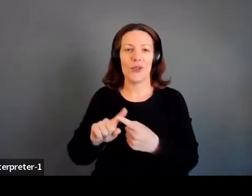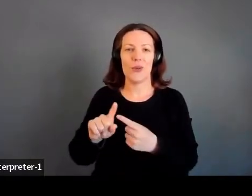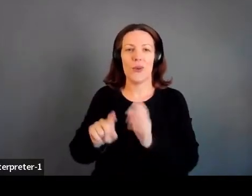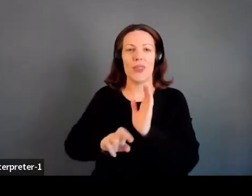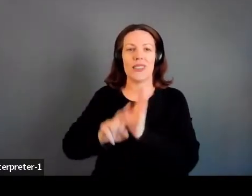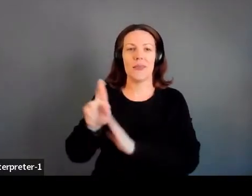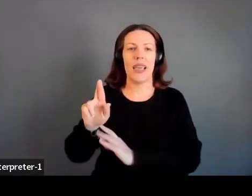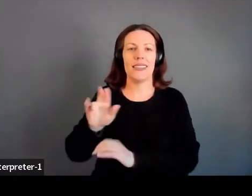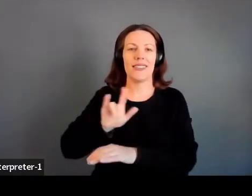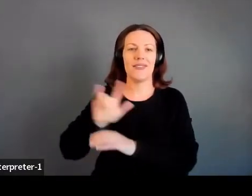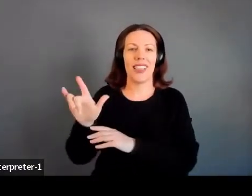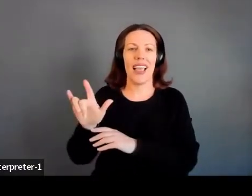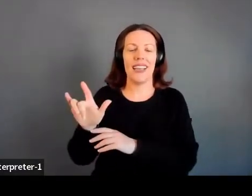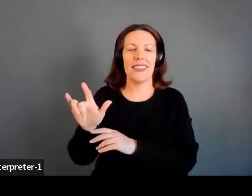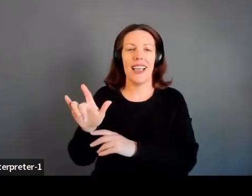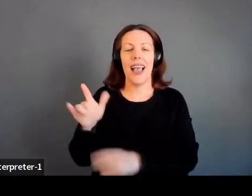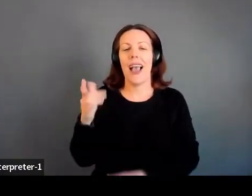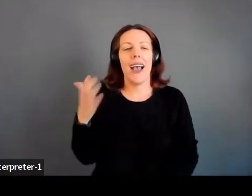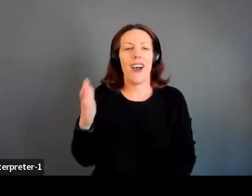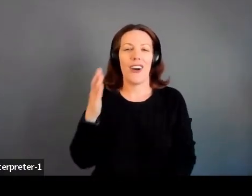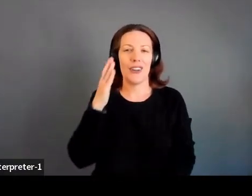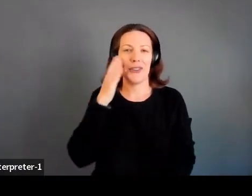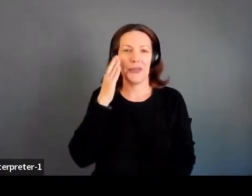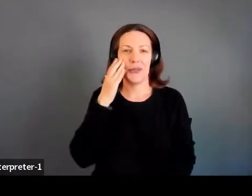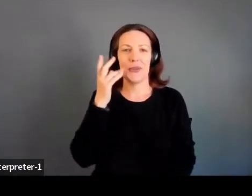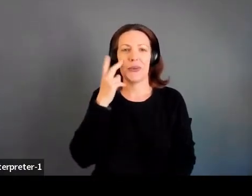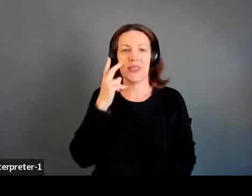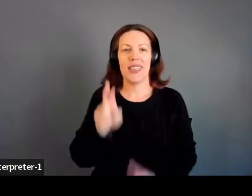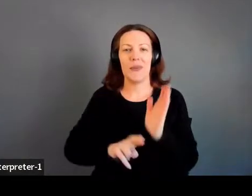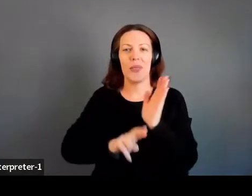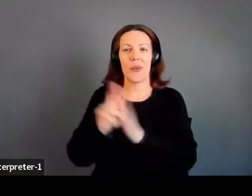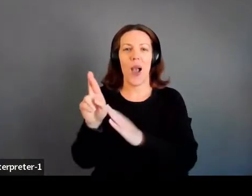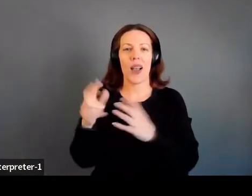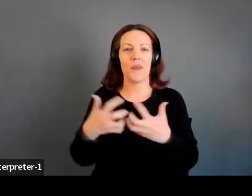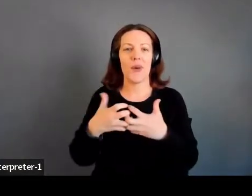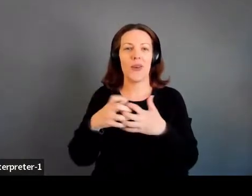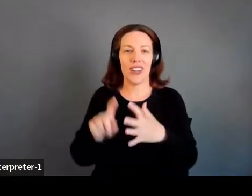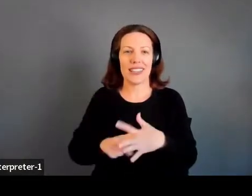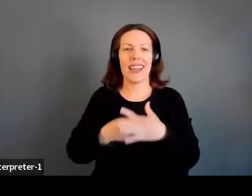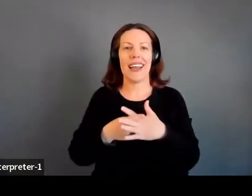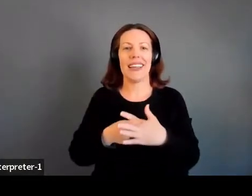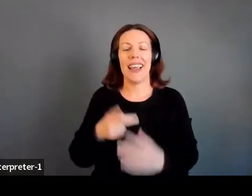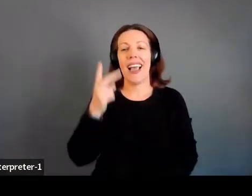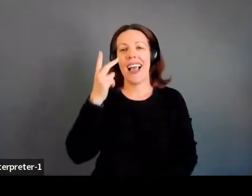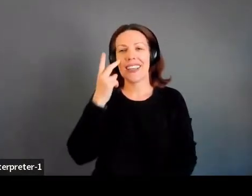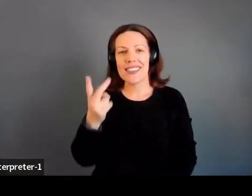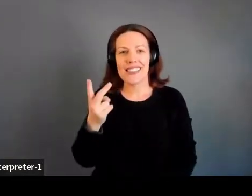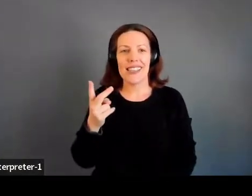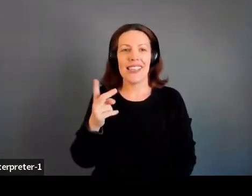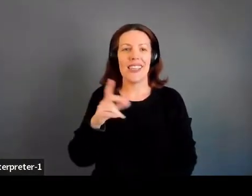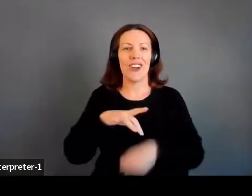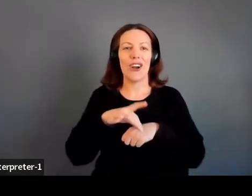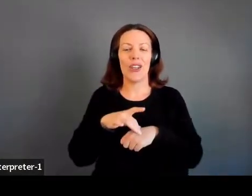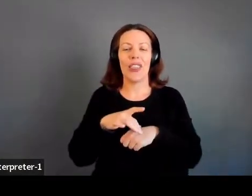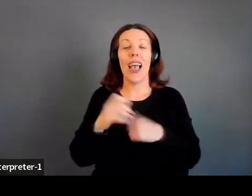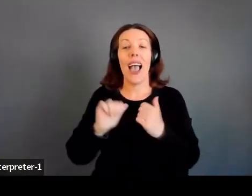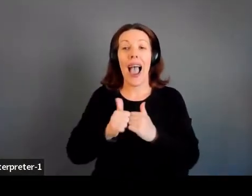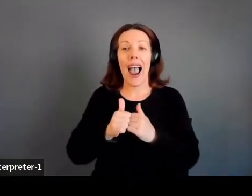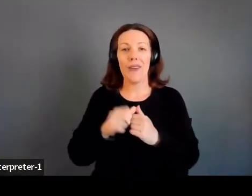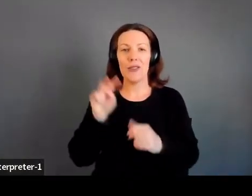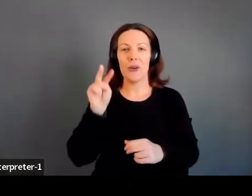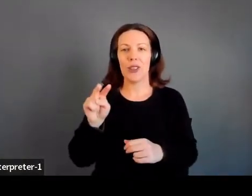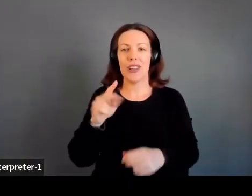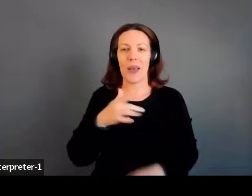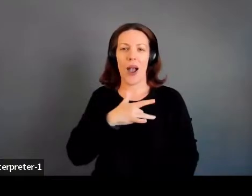data to see exactly when the rocket motor ignited exactly when I saw earth. I was, my heart rate was, you know, here,